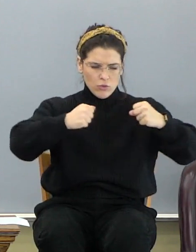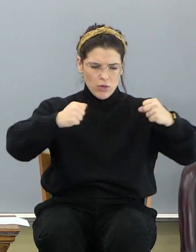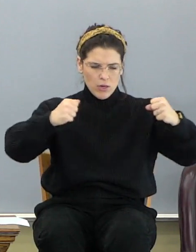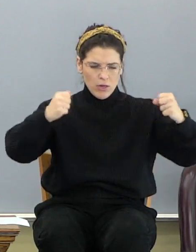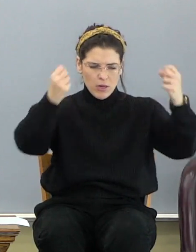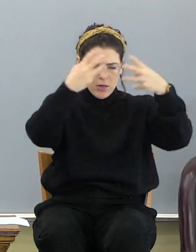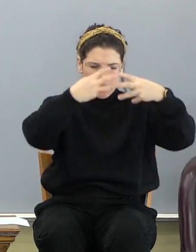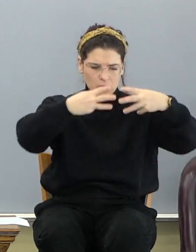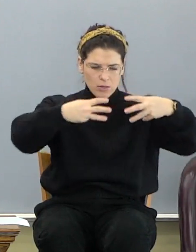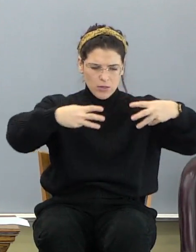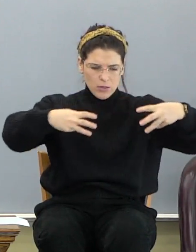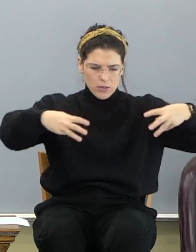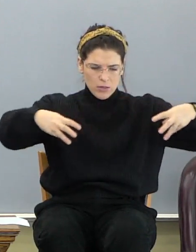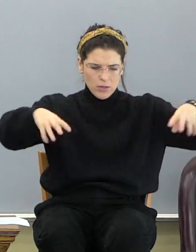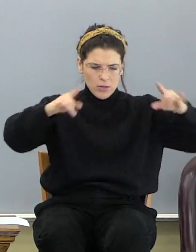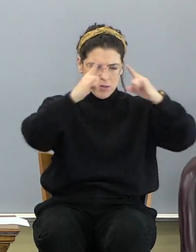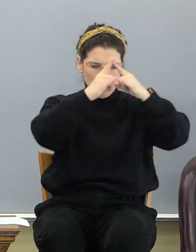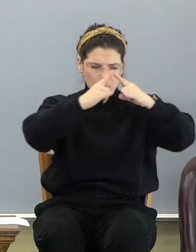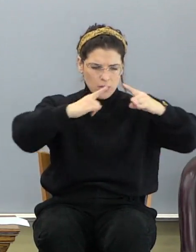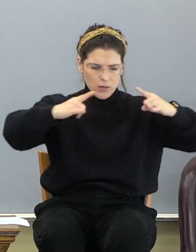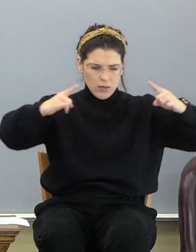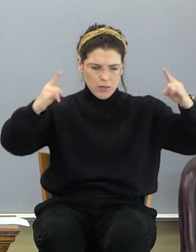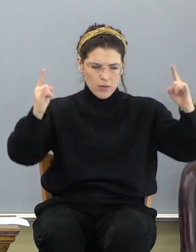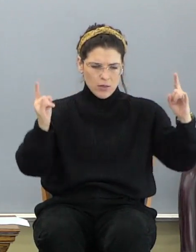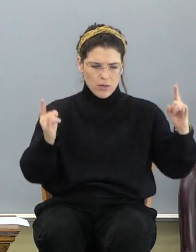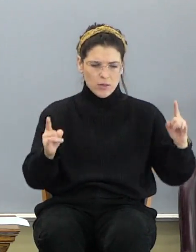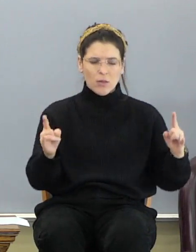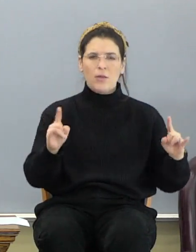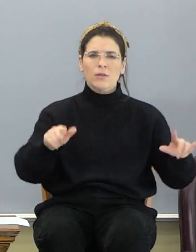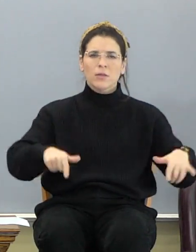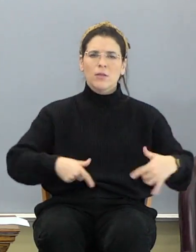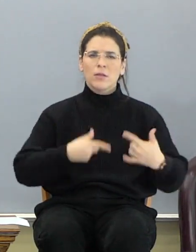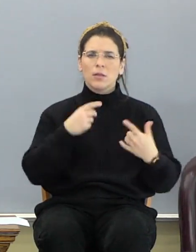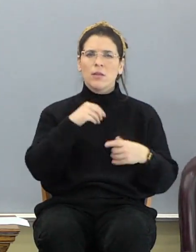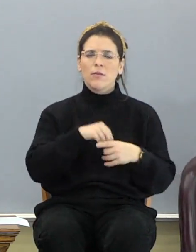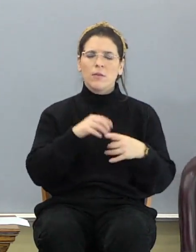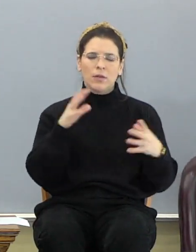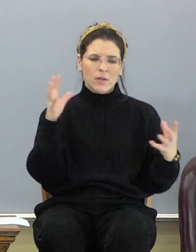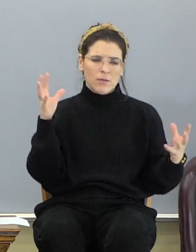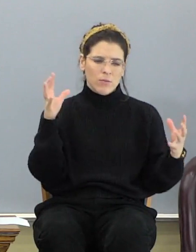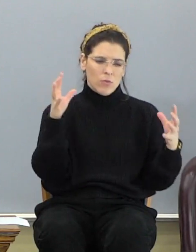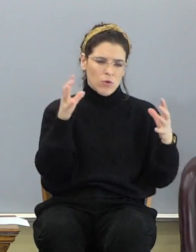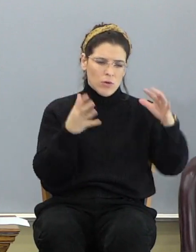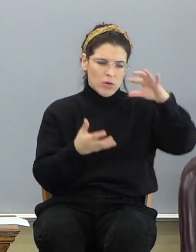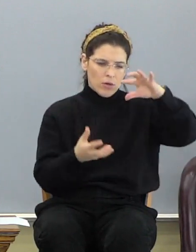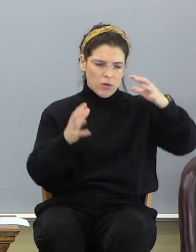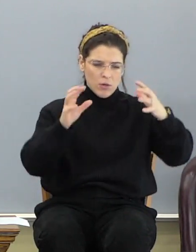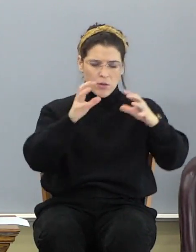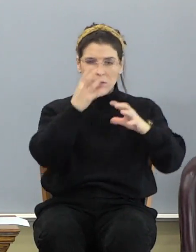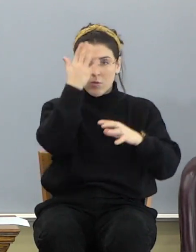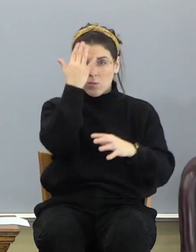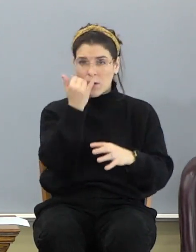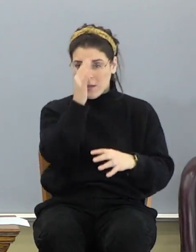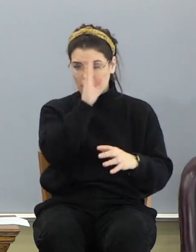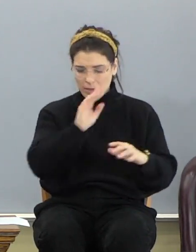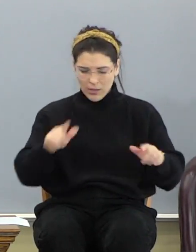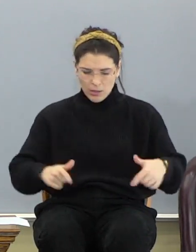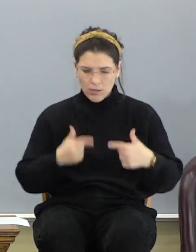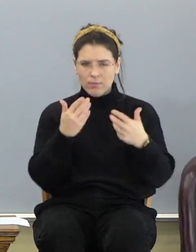as a tent to dwell in. He's putting it together as a place He's going to dwell.